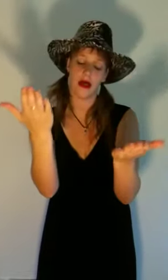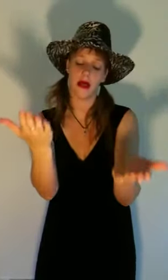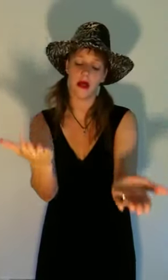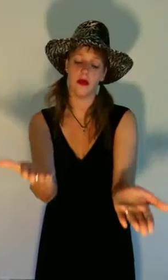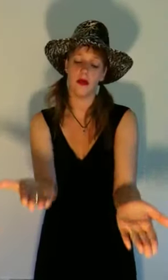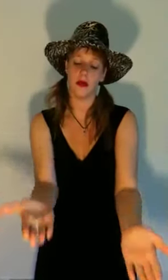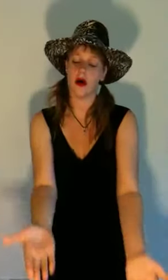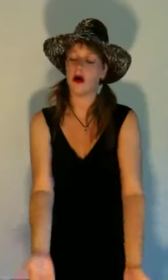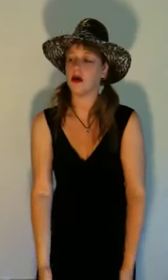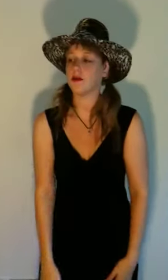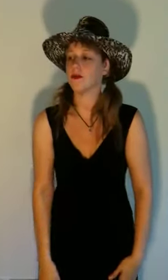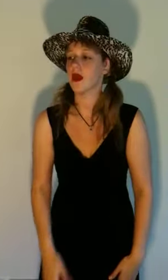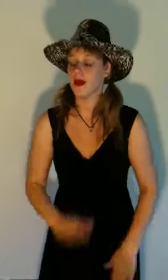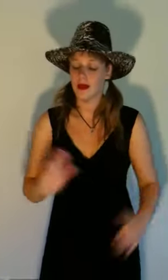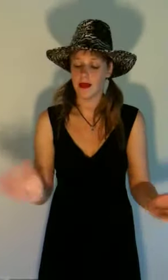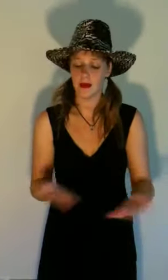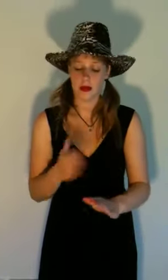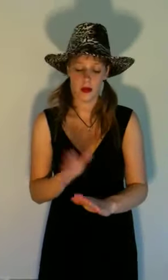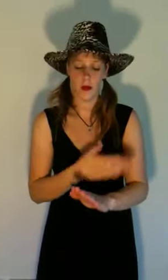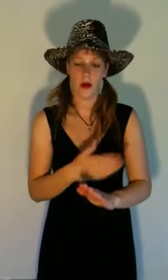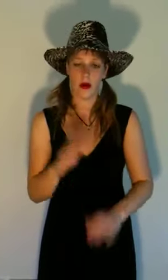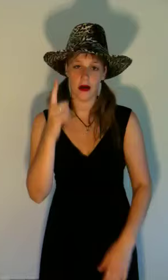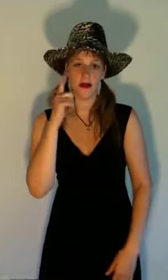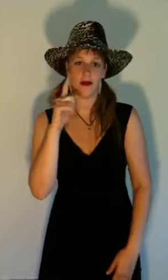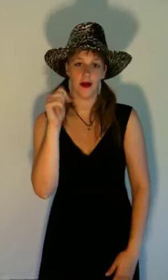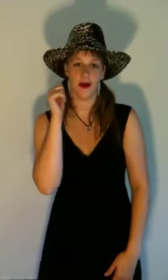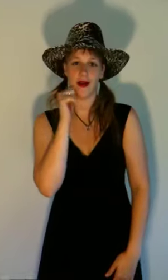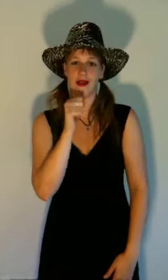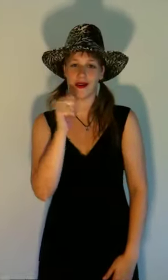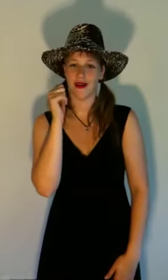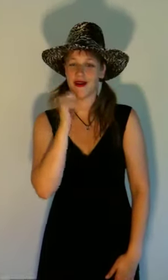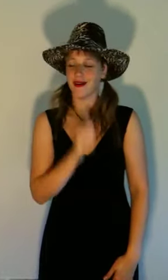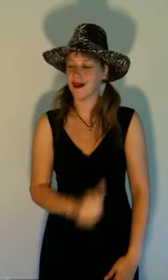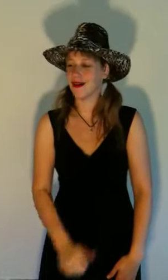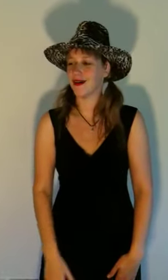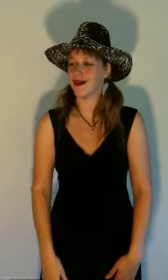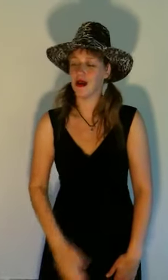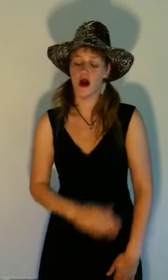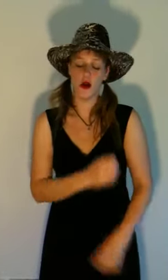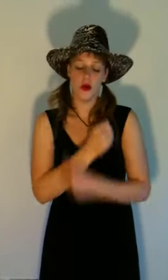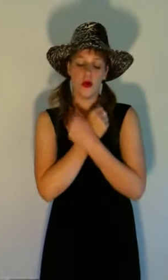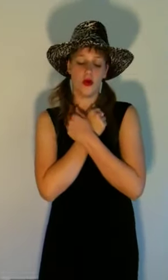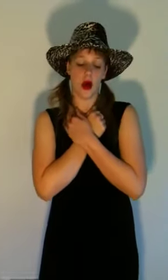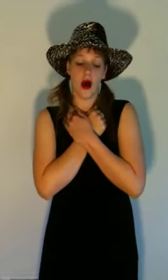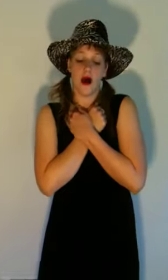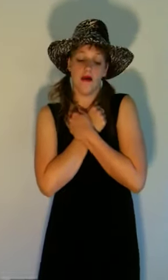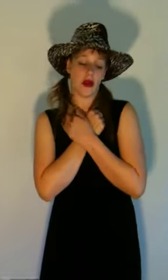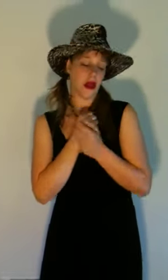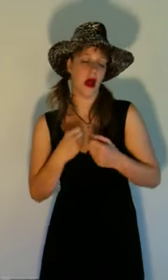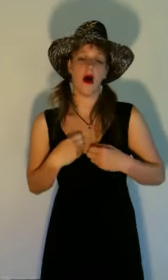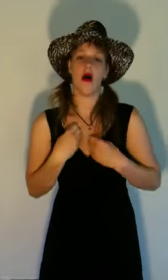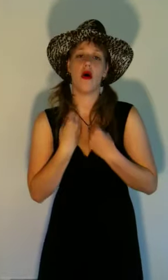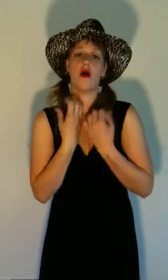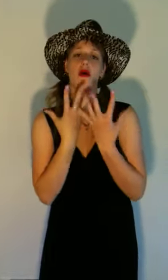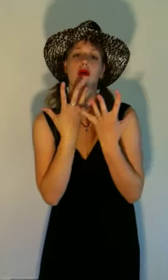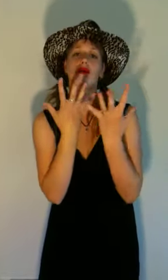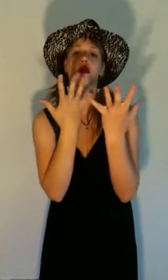This one's for the girls This This Who've loved without holding back